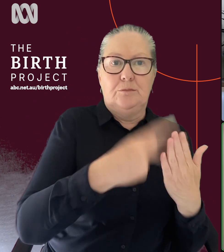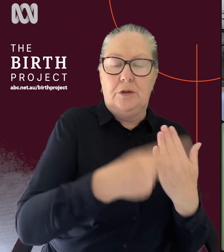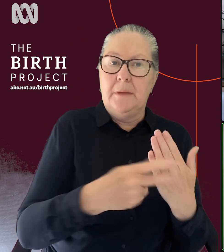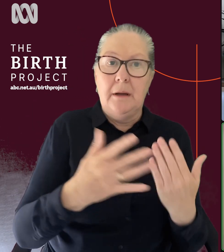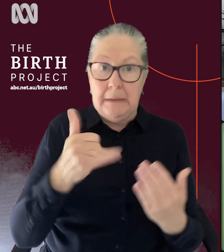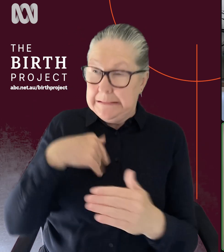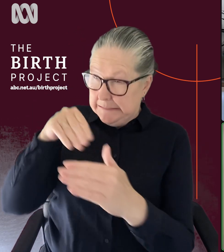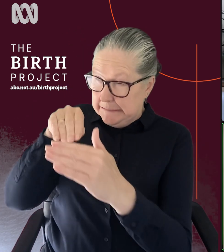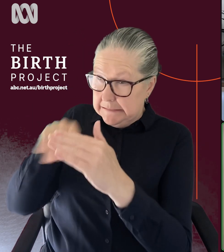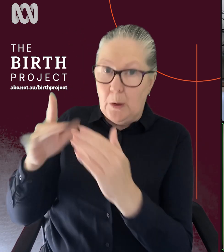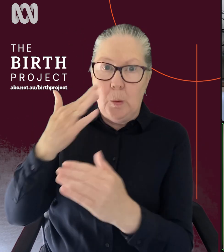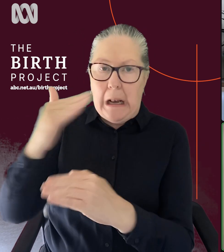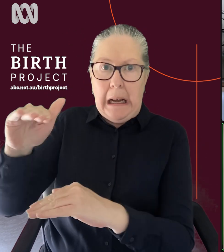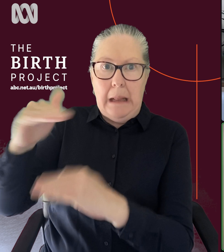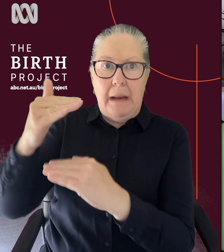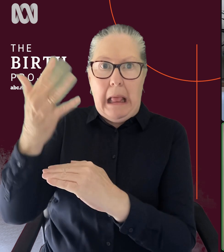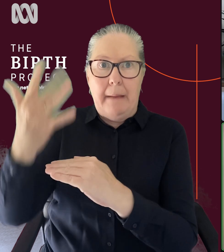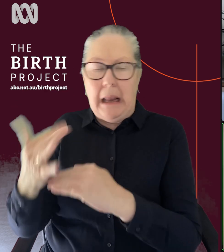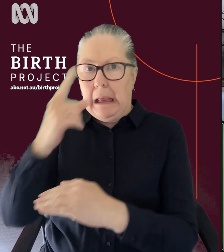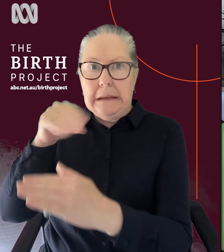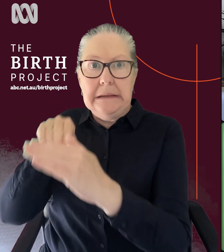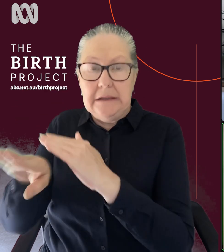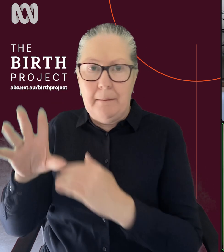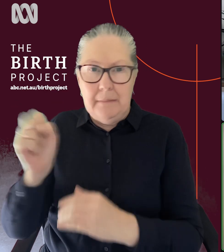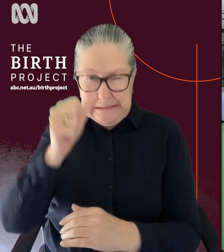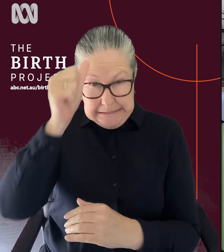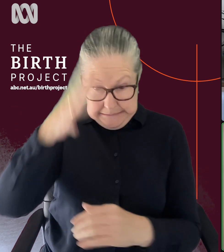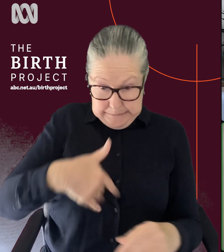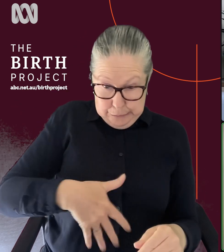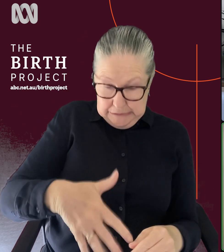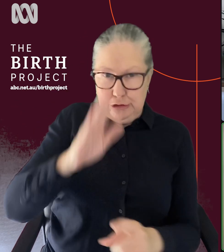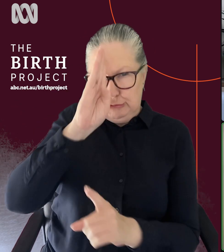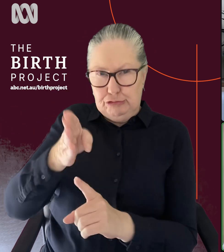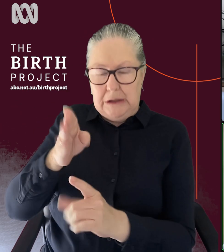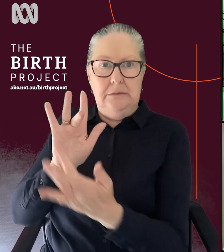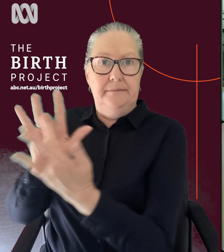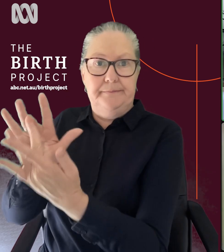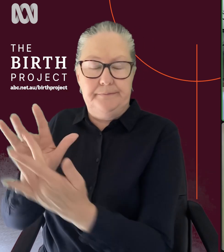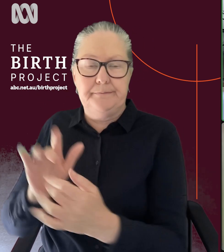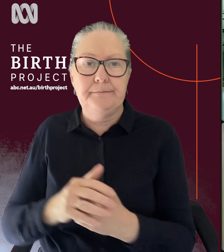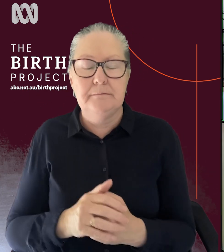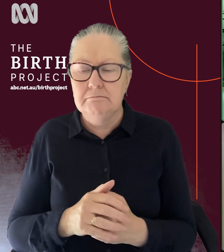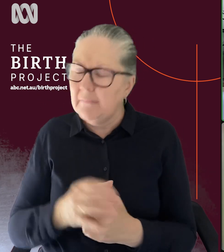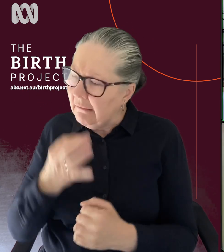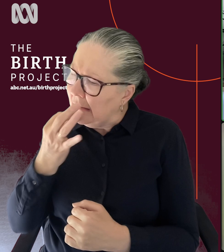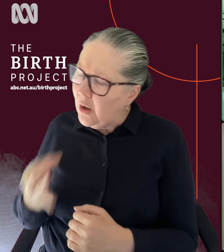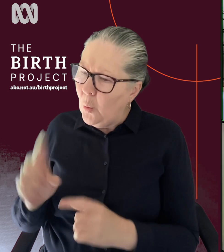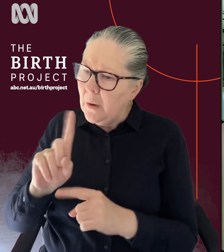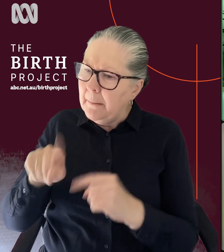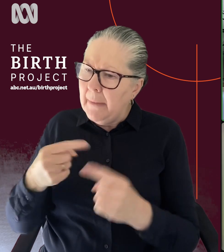in when there's limited spots, you really got to call the minute you know. And what about the lack of access to continuity